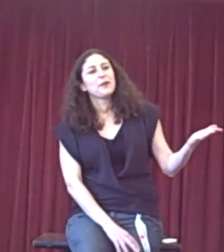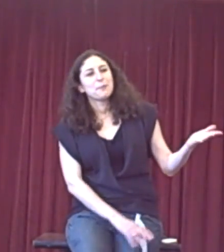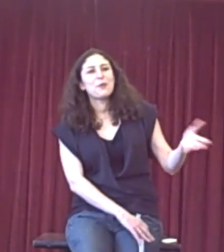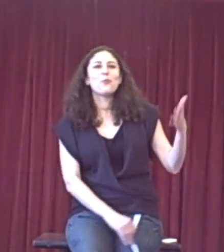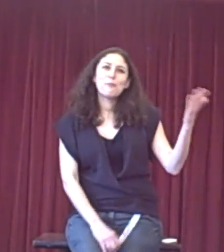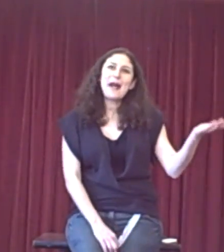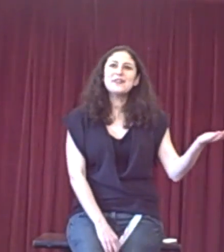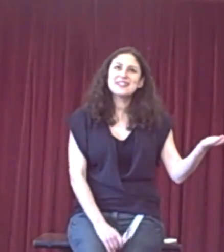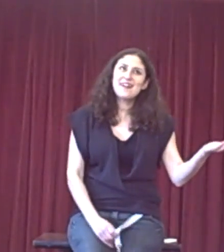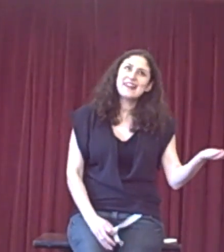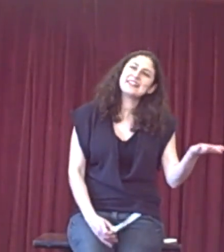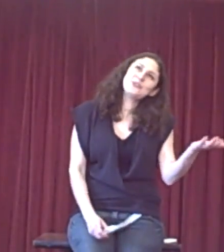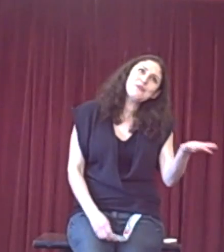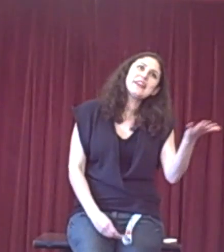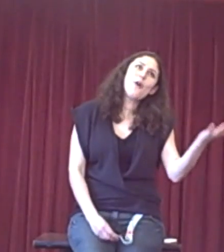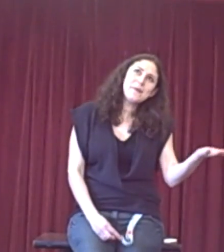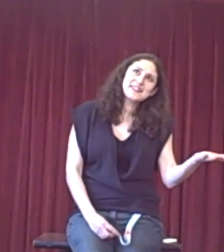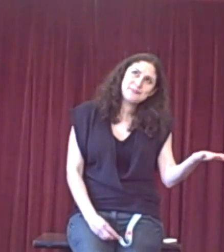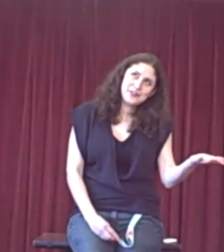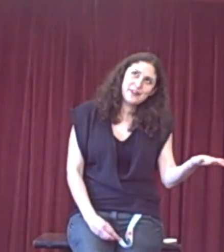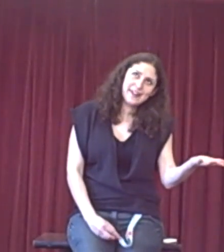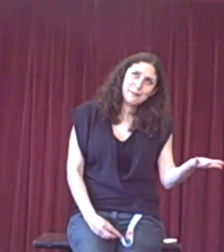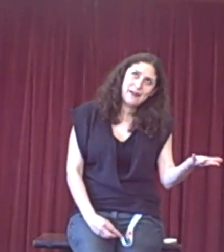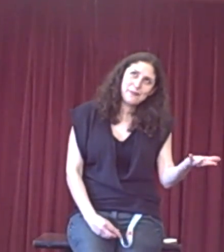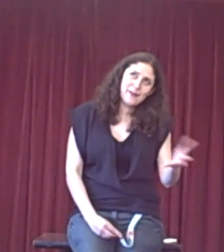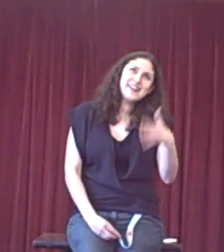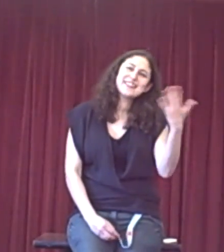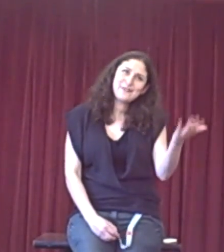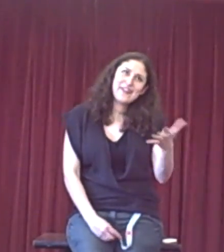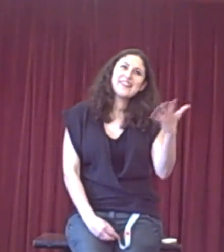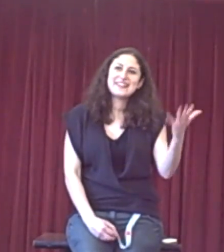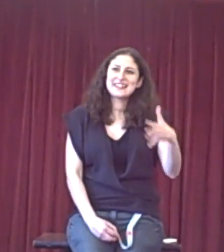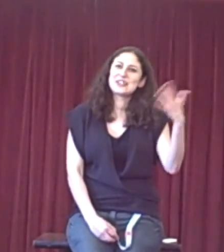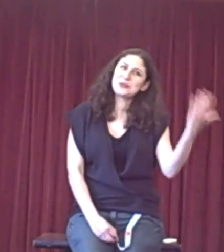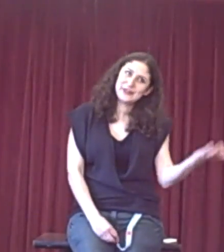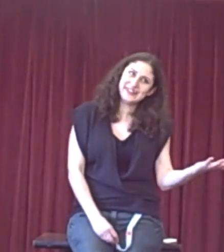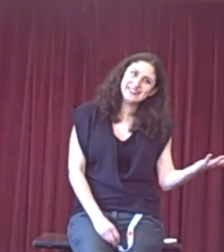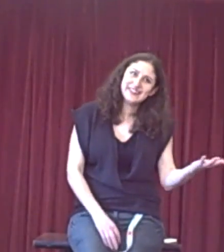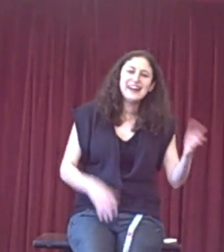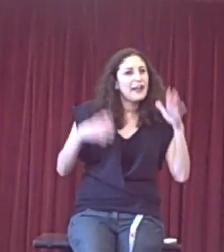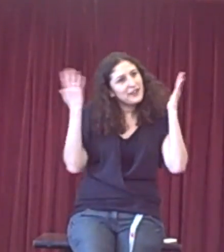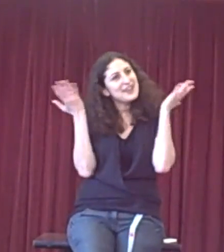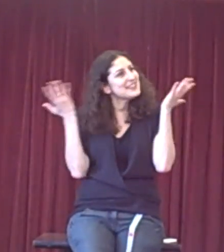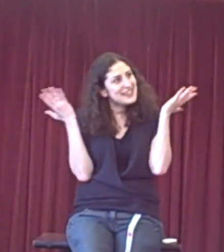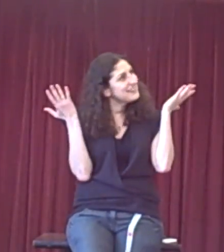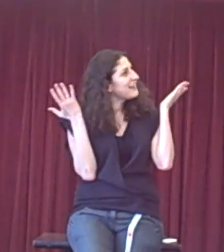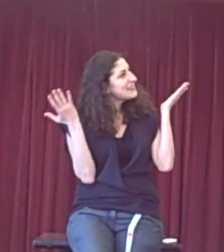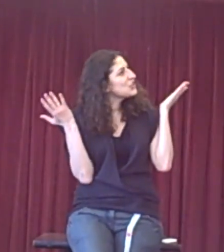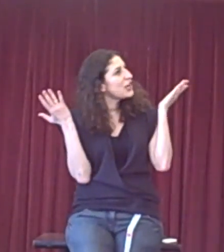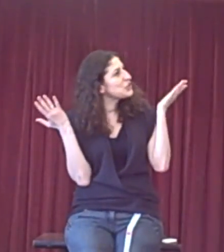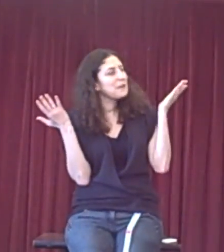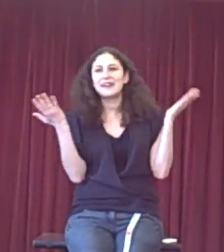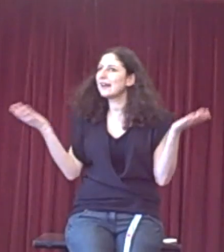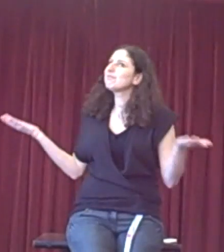But Mao and Stalin, it's not really communism you don't like about them, right? It's the fact that they're dictatorial. And you're kind of sitting there as a judge being like,